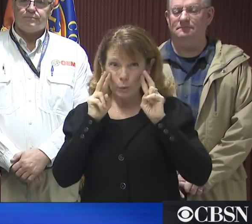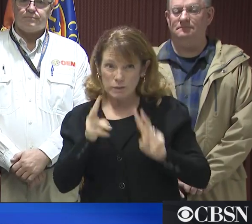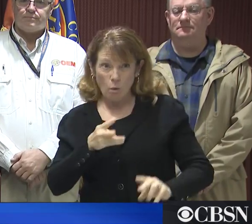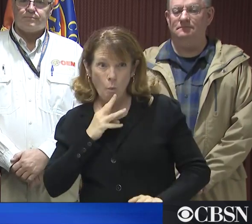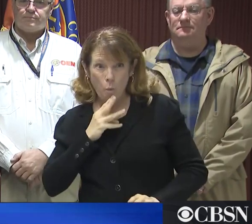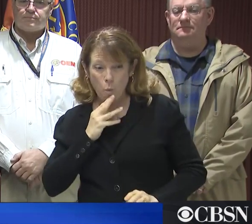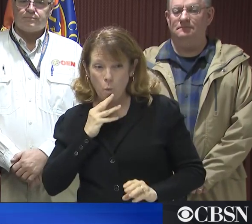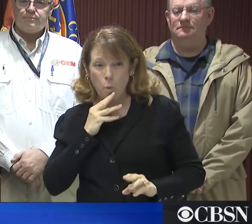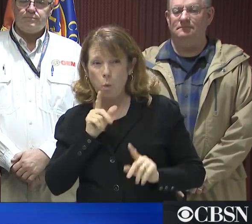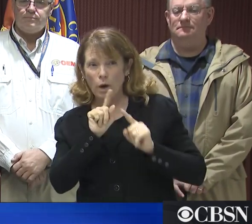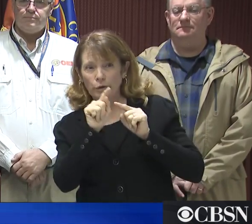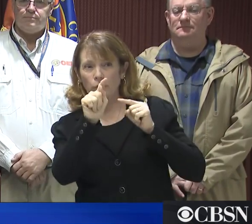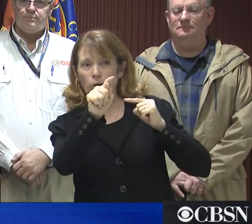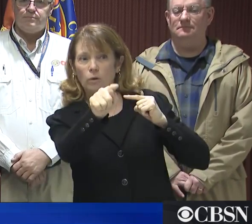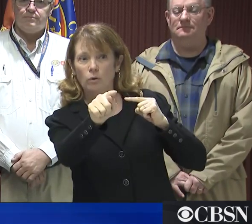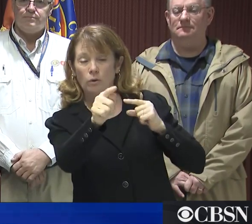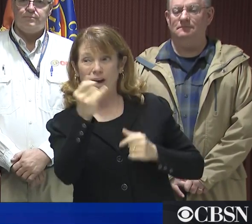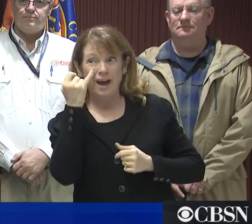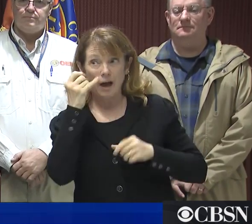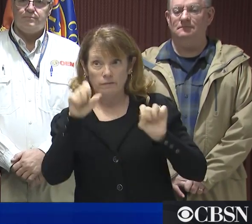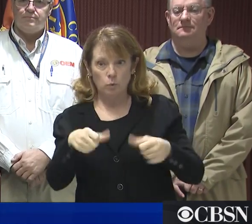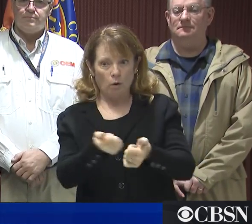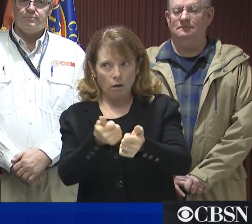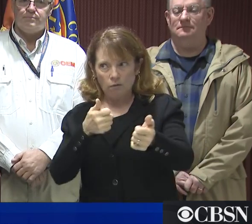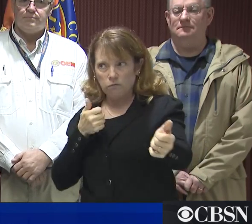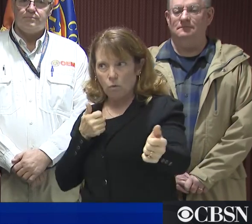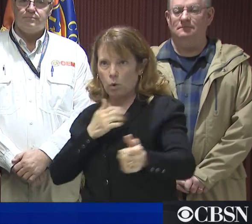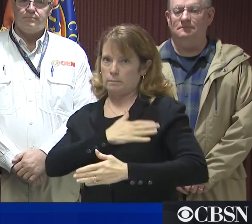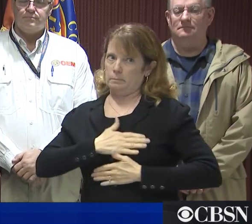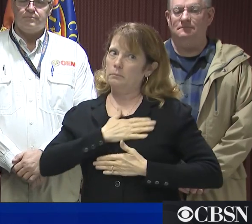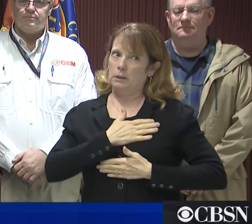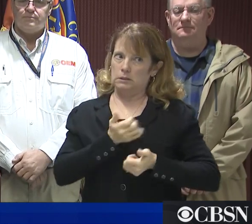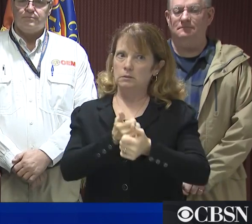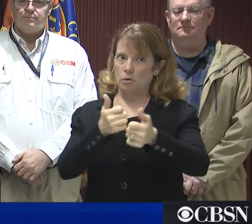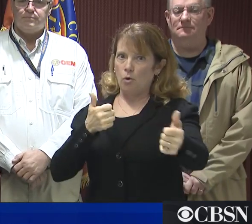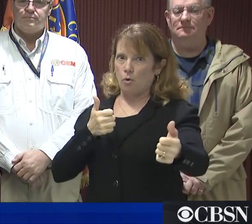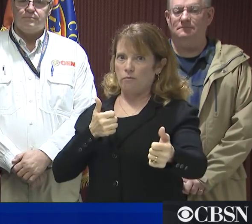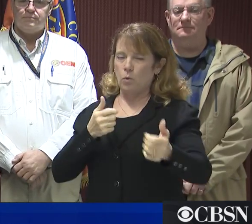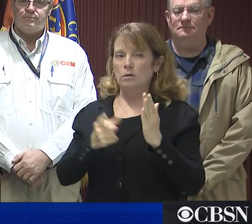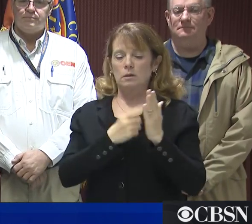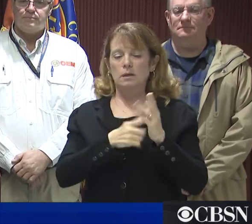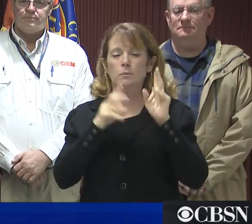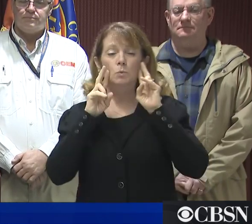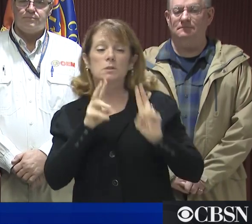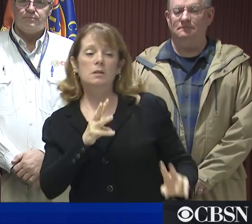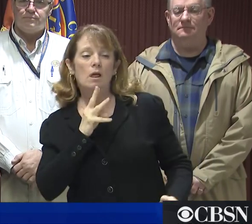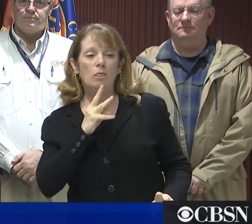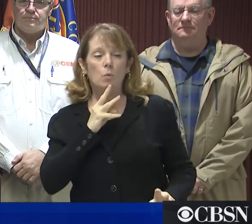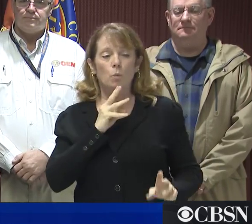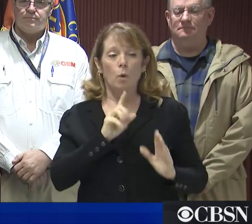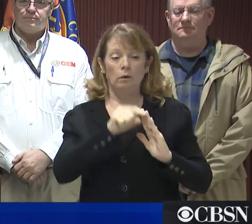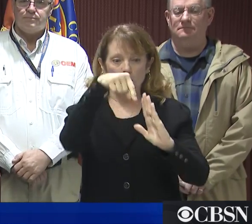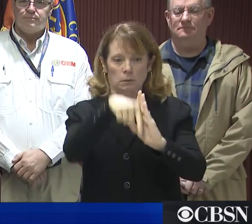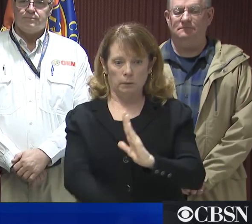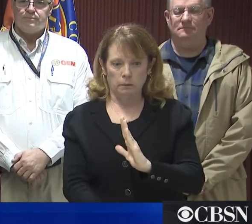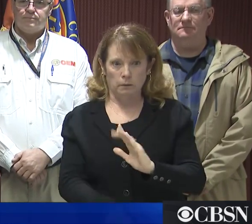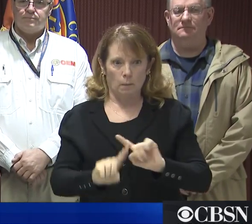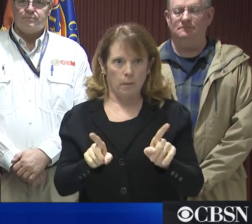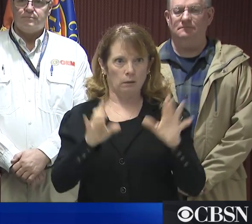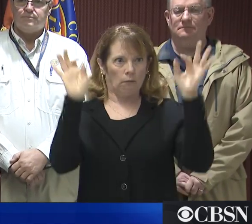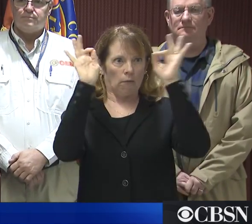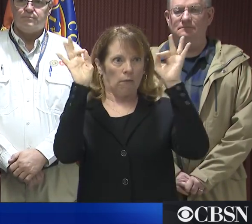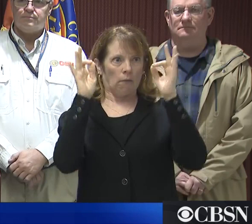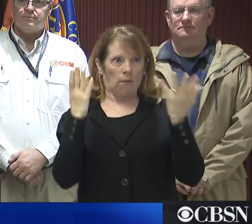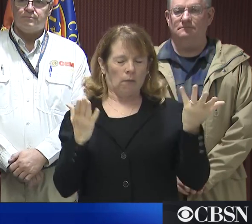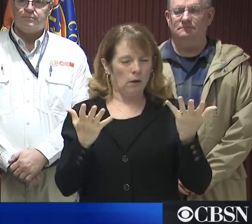up ahead, if you can safely avoid it, please do. These are often deeper than they appear. We don't want to see cars being totaled, you know, on